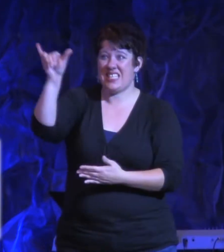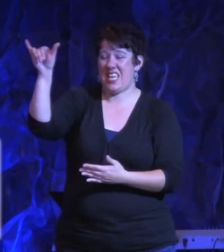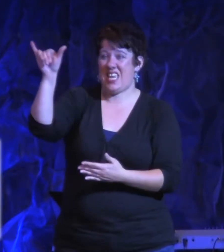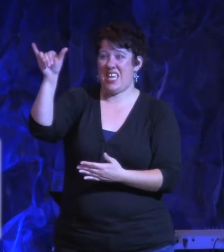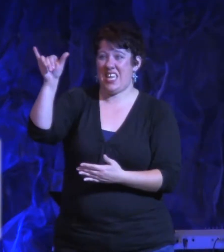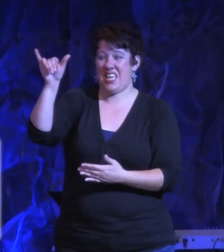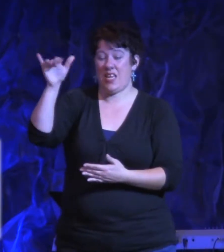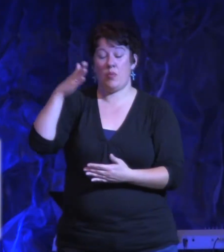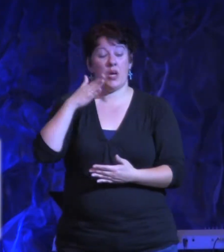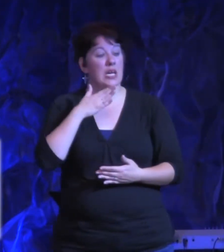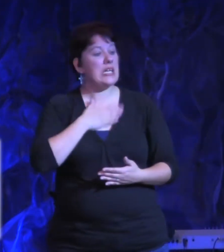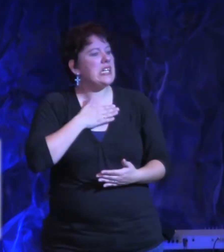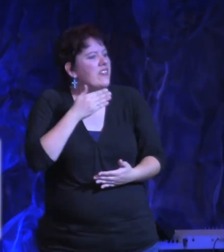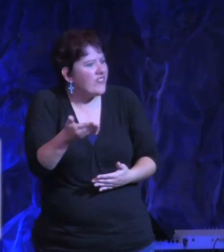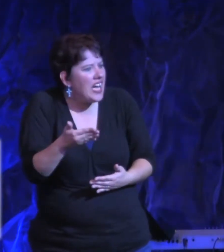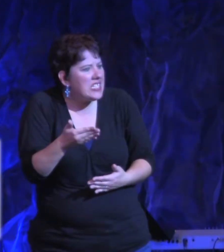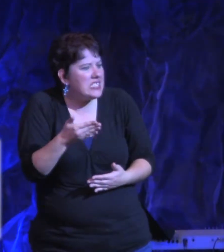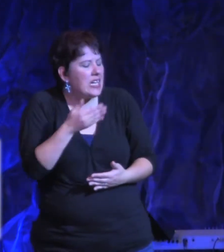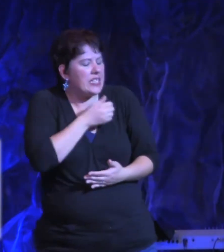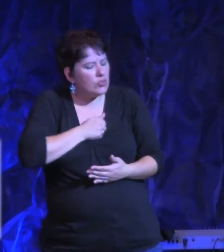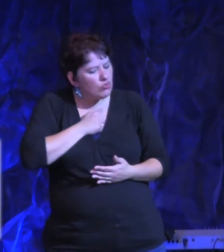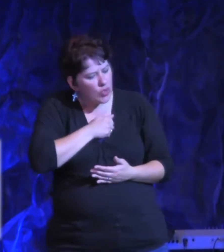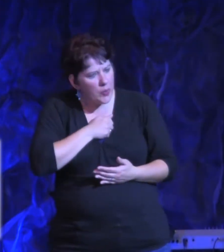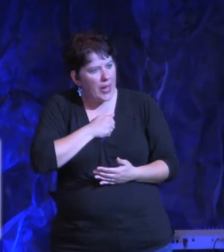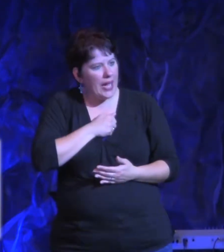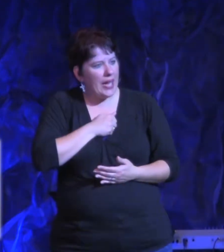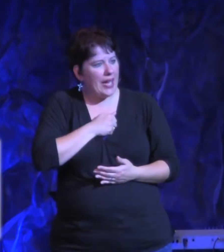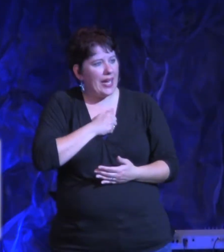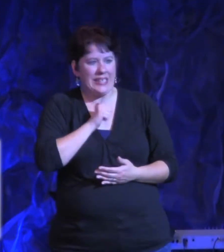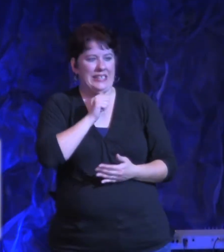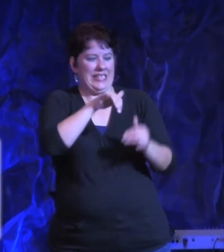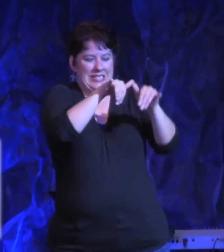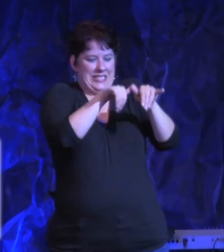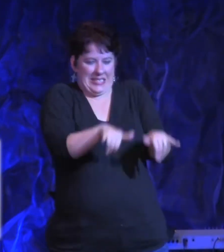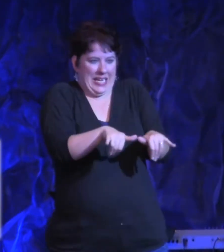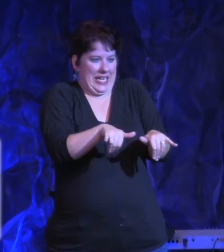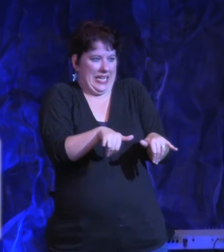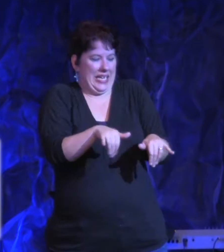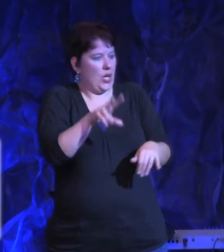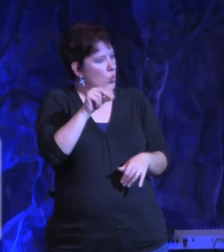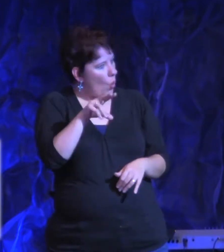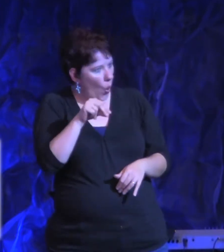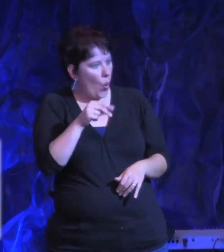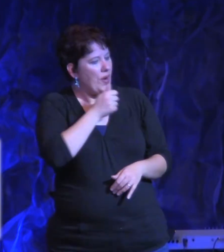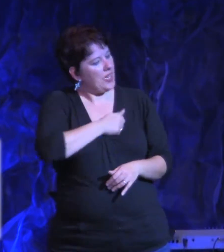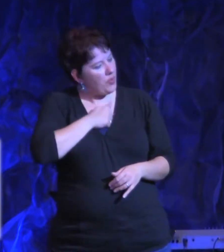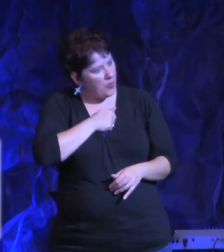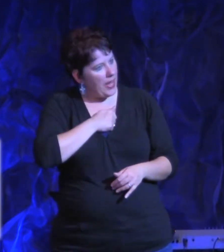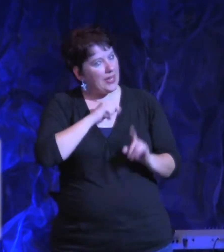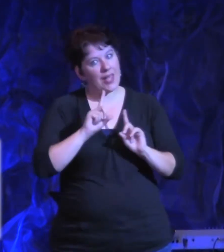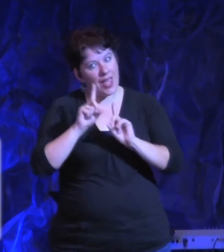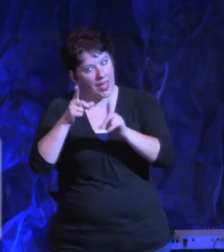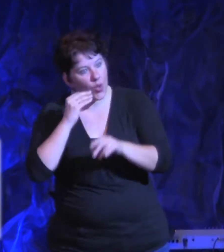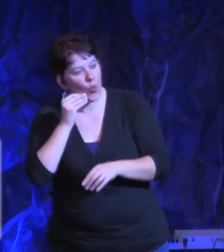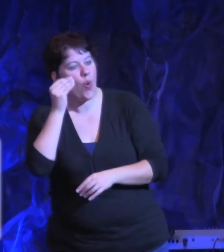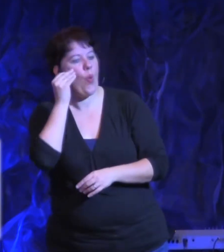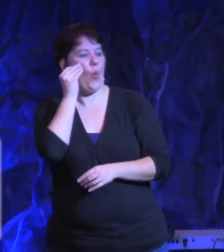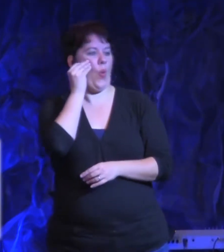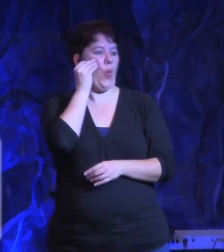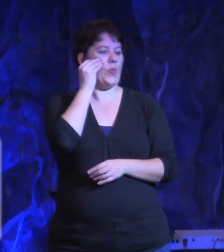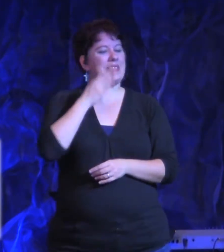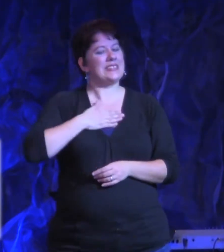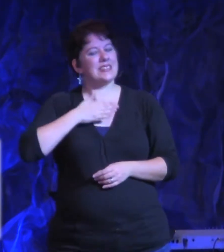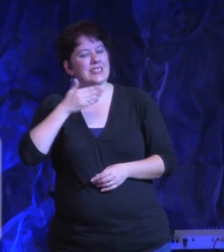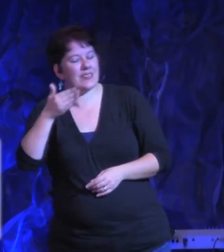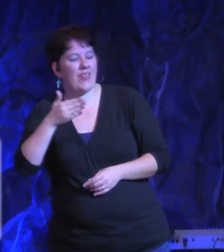confessed it. So he confessed and he repented. He didn't just stay where he was. He repented and he went home. Amen? And so we